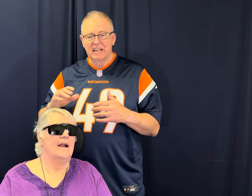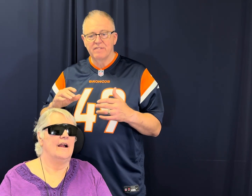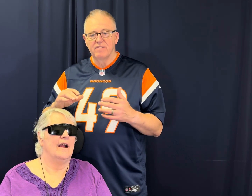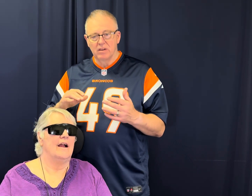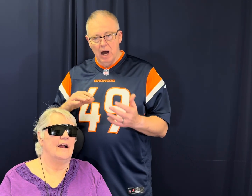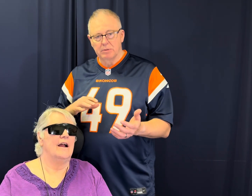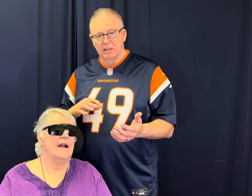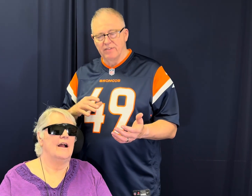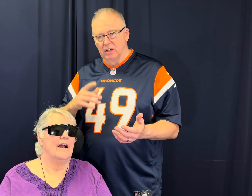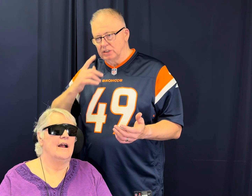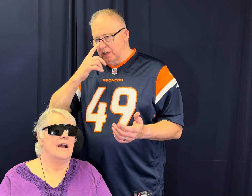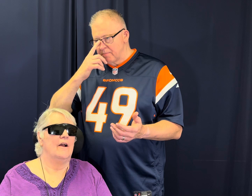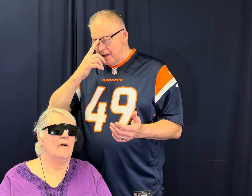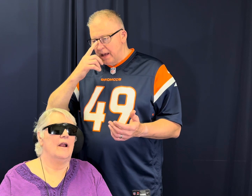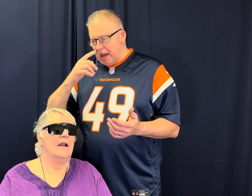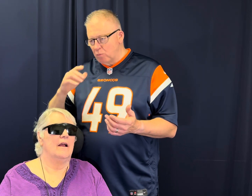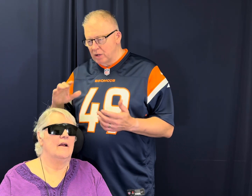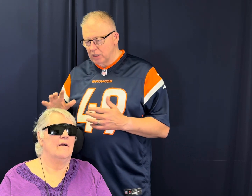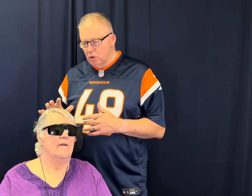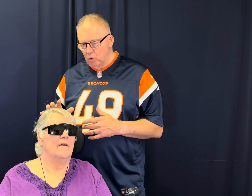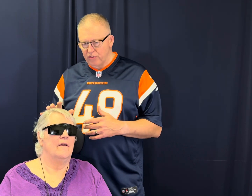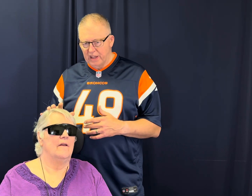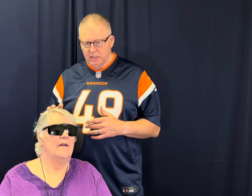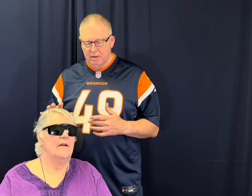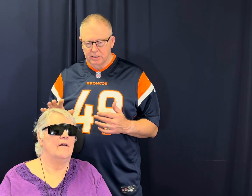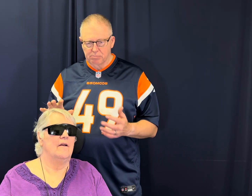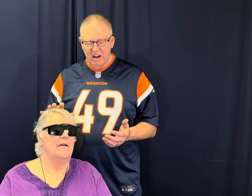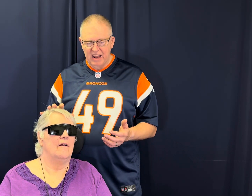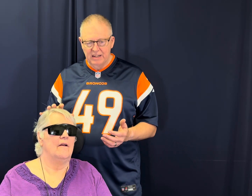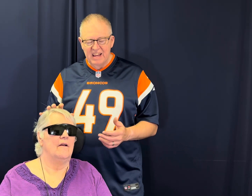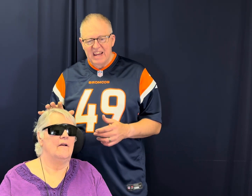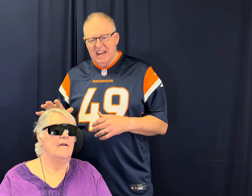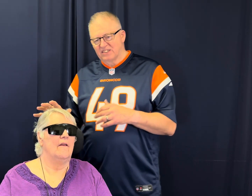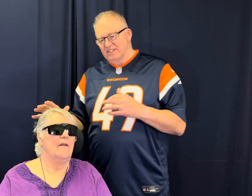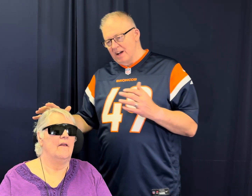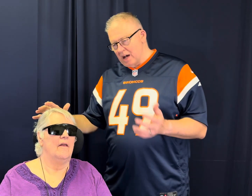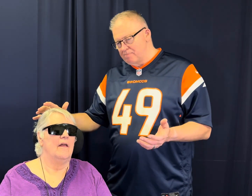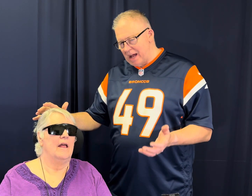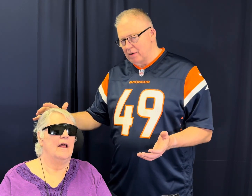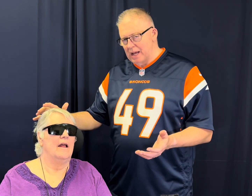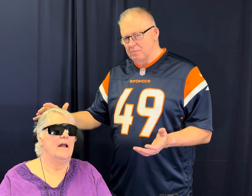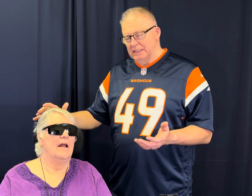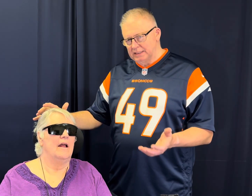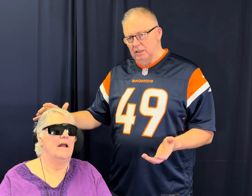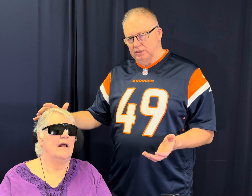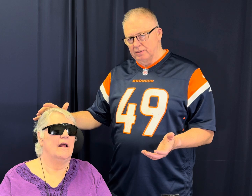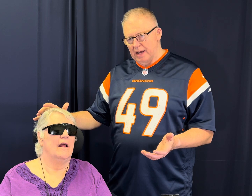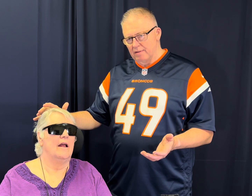get it optimally functioning. Right. And one of the cool things about the brain, it's not about how many cells you have.